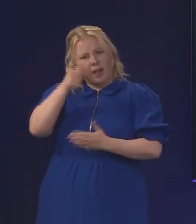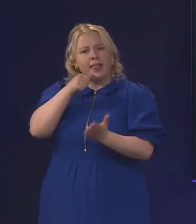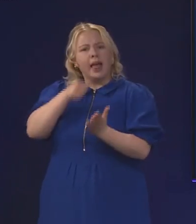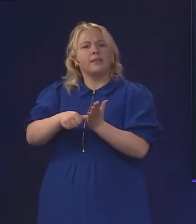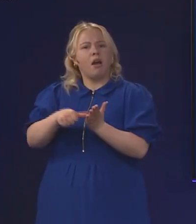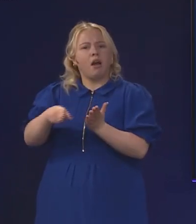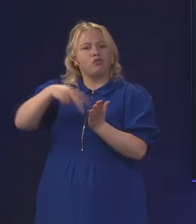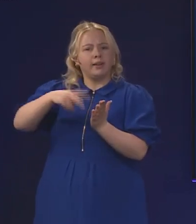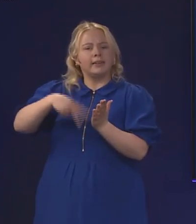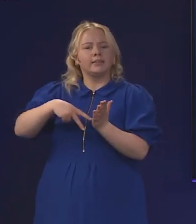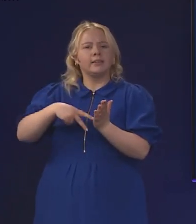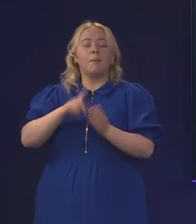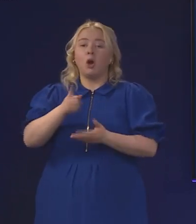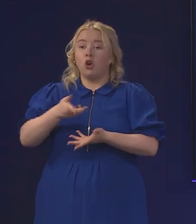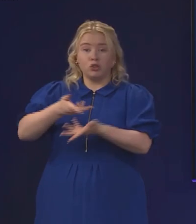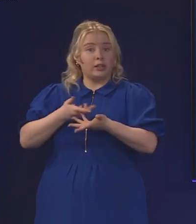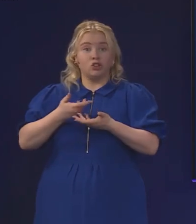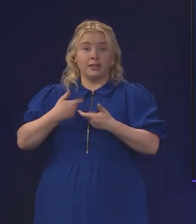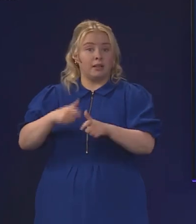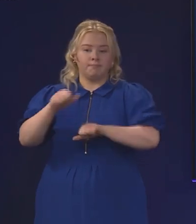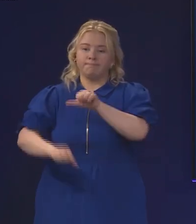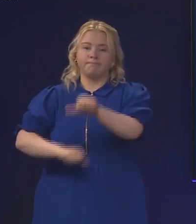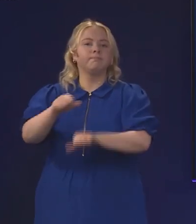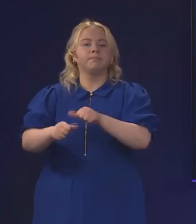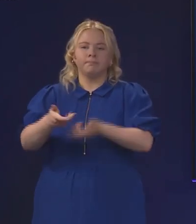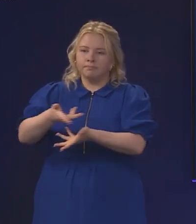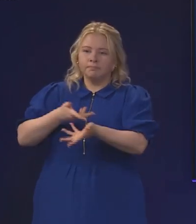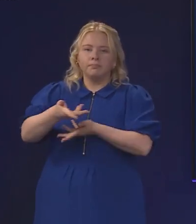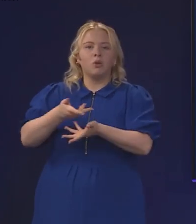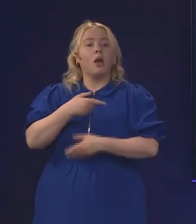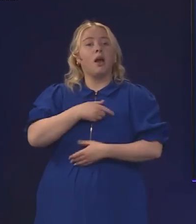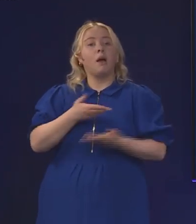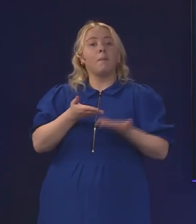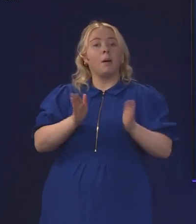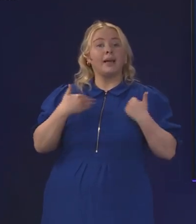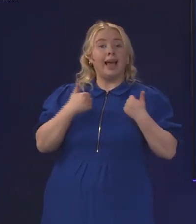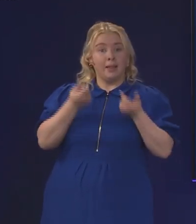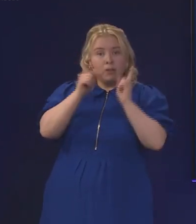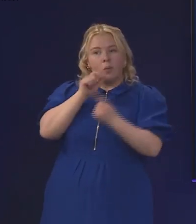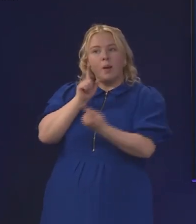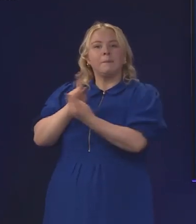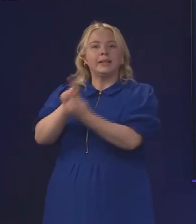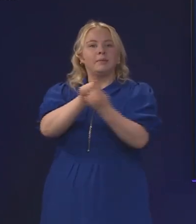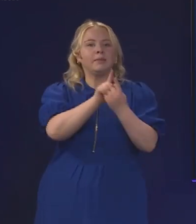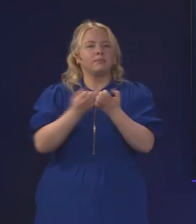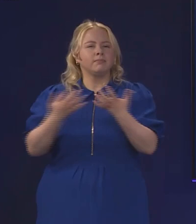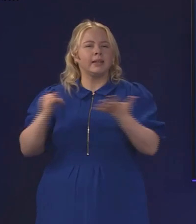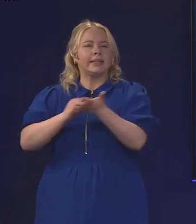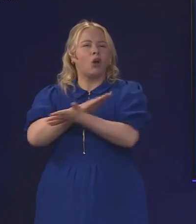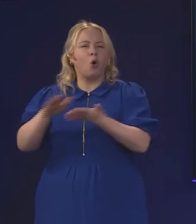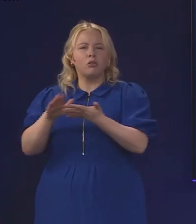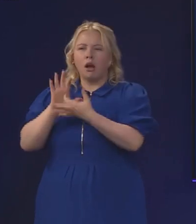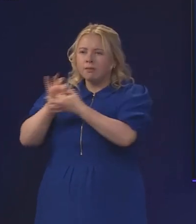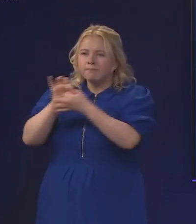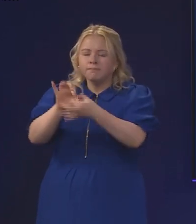is ongoing and the public health minister will meet with a range of stakeholders over the course of the consultation and obviously we'll consider all points